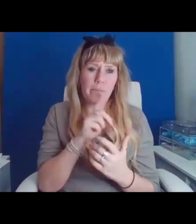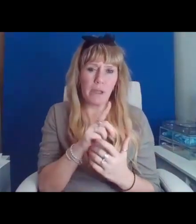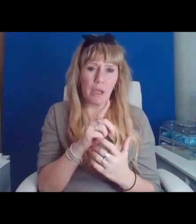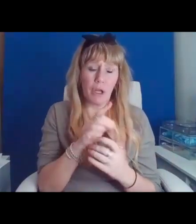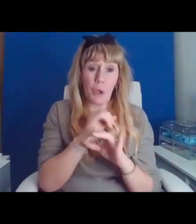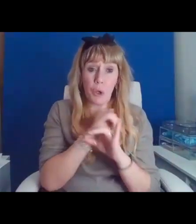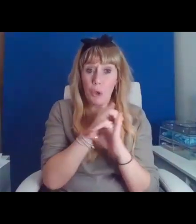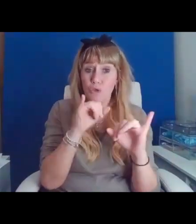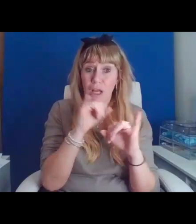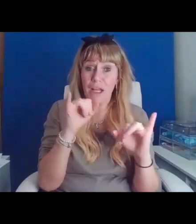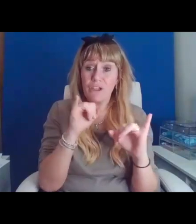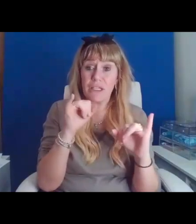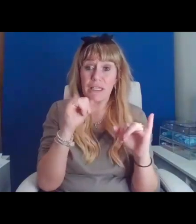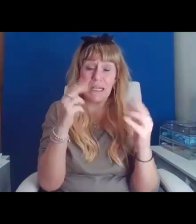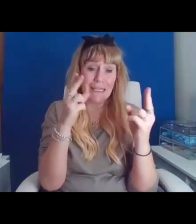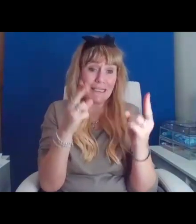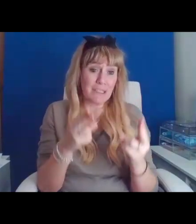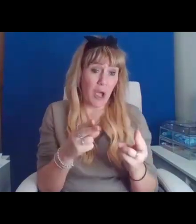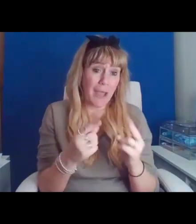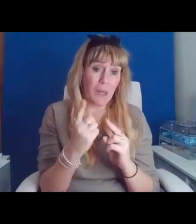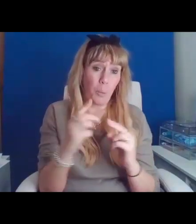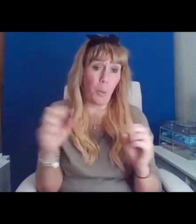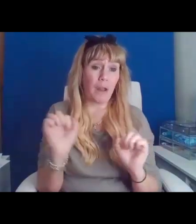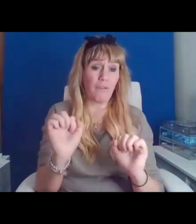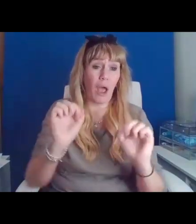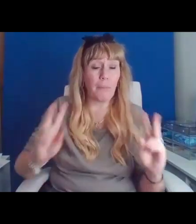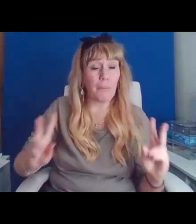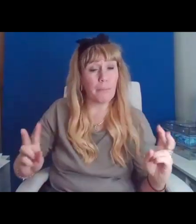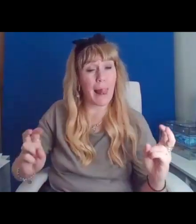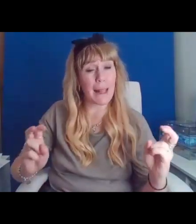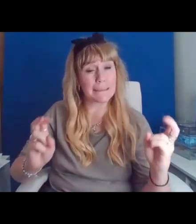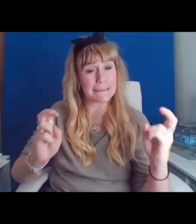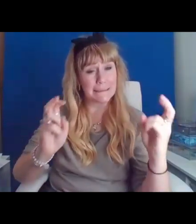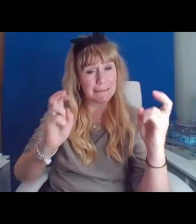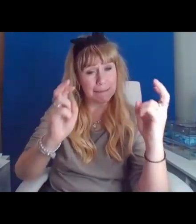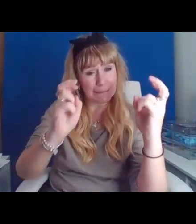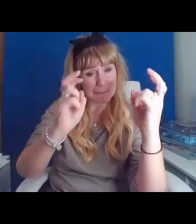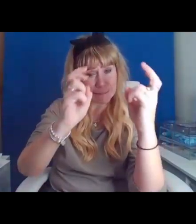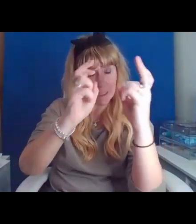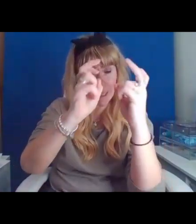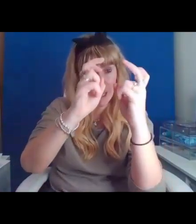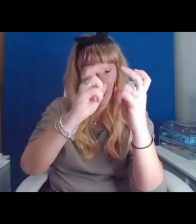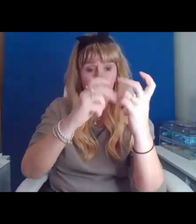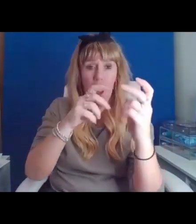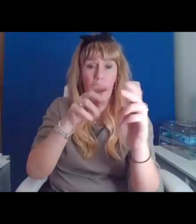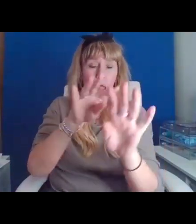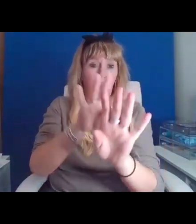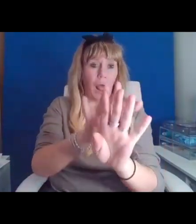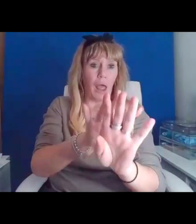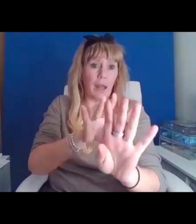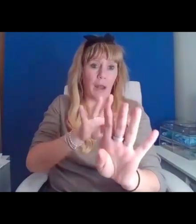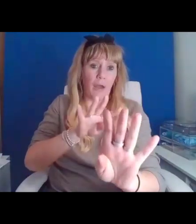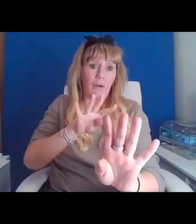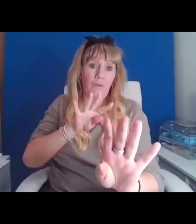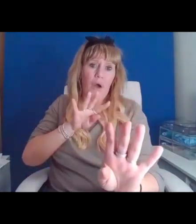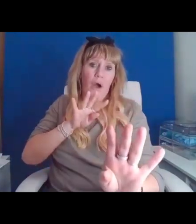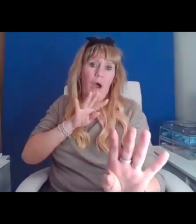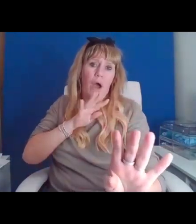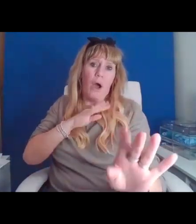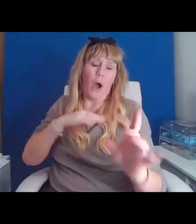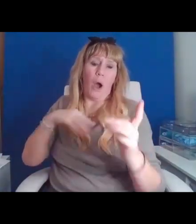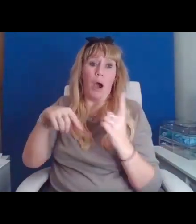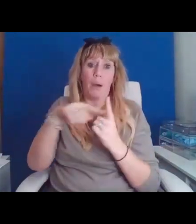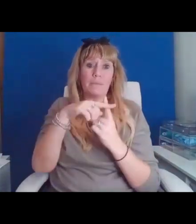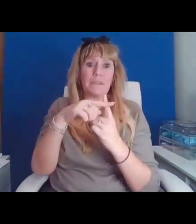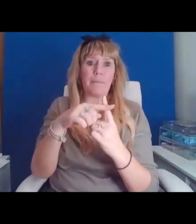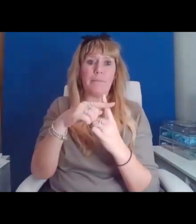peacefully in one of her palaces. A line of optimistic monarchists adorned the streets with